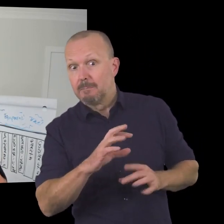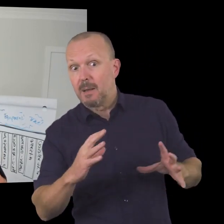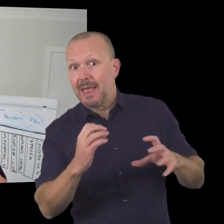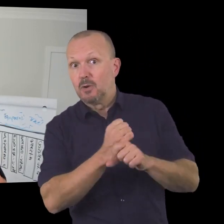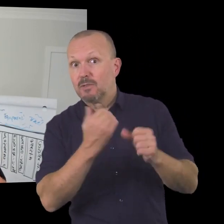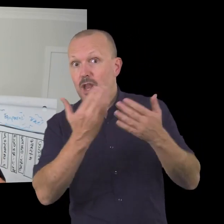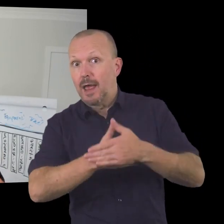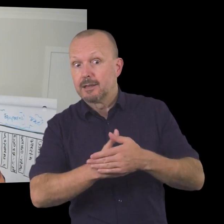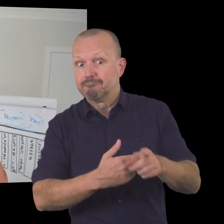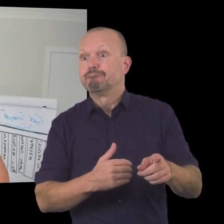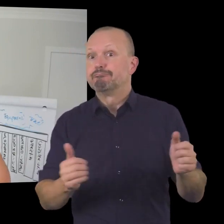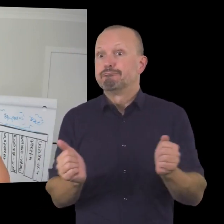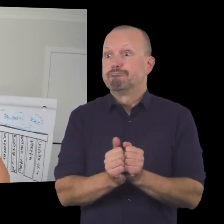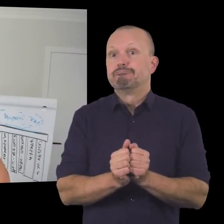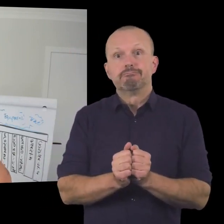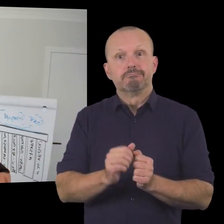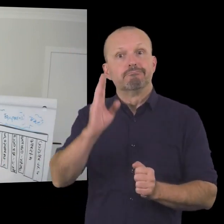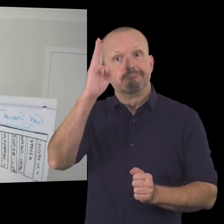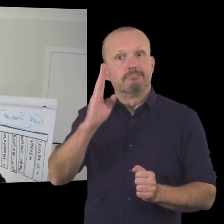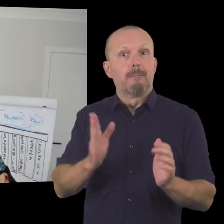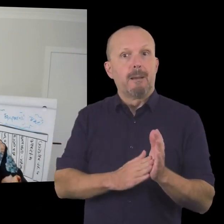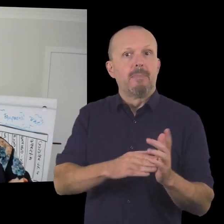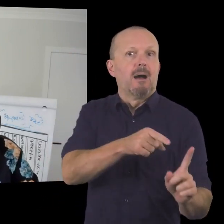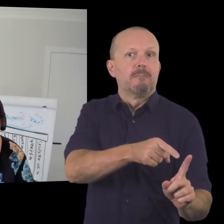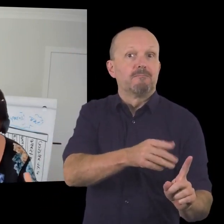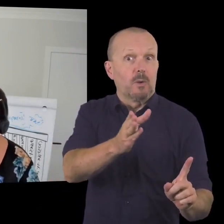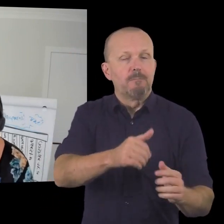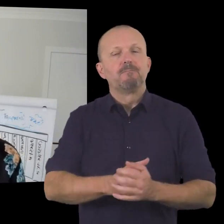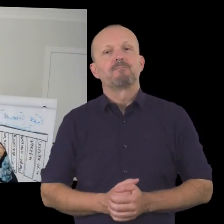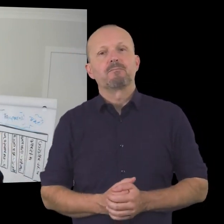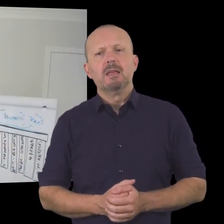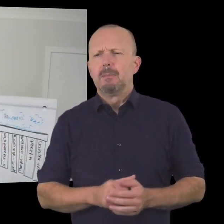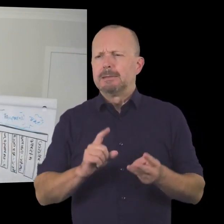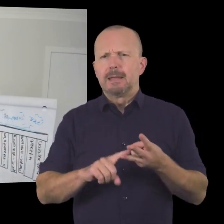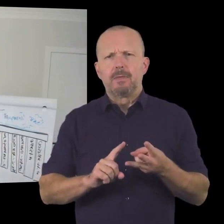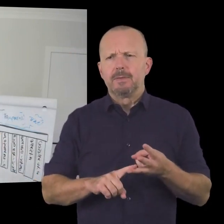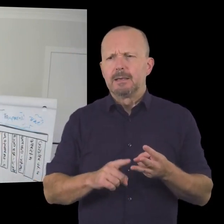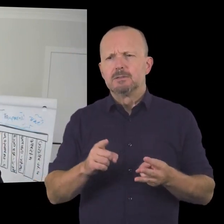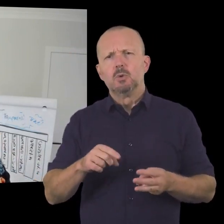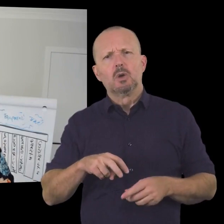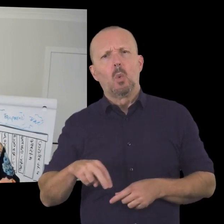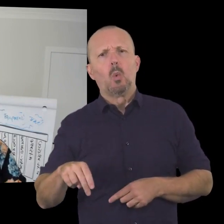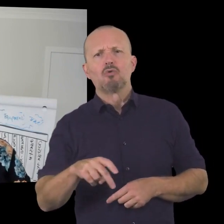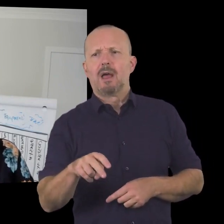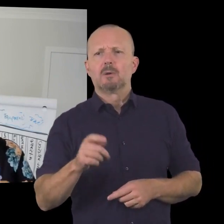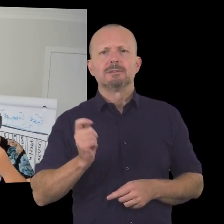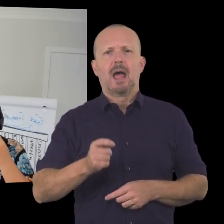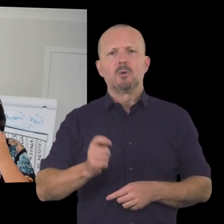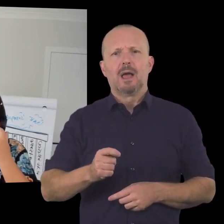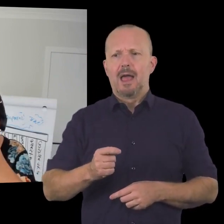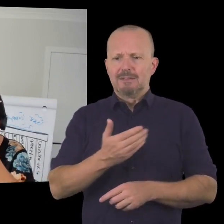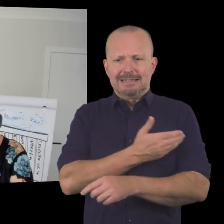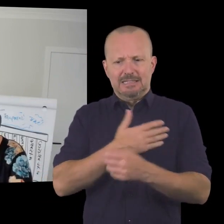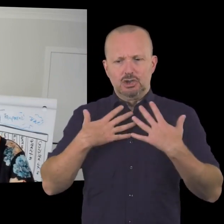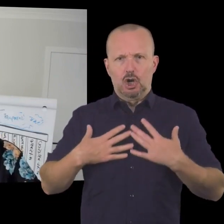but uh hopefully by the end of the night they might have been they also did other things so you could uh walk around town holding your